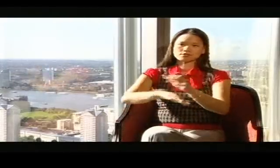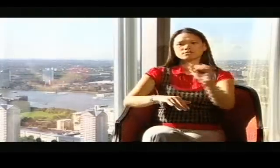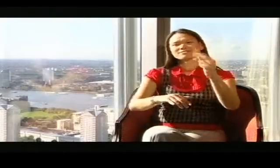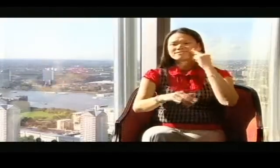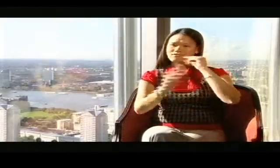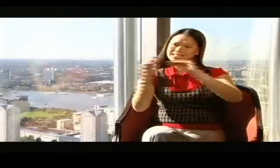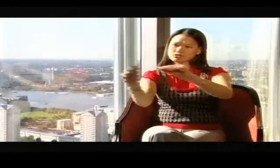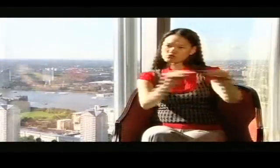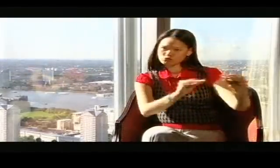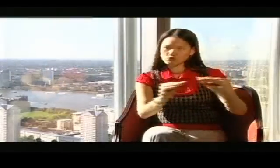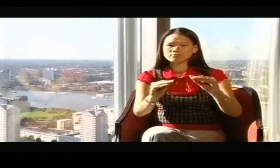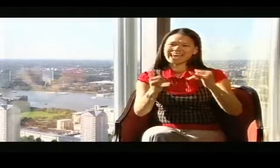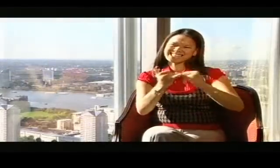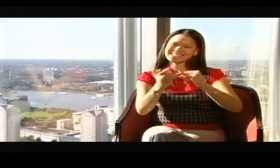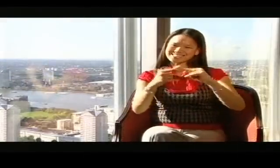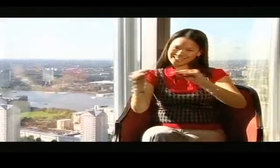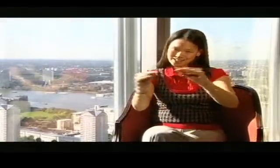So when I came, their signing improved dramatically.